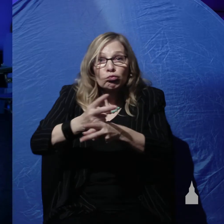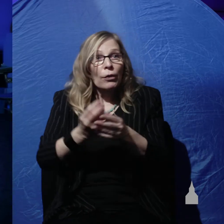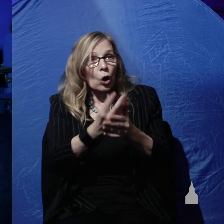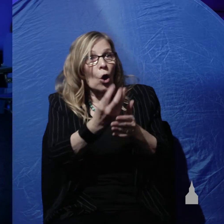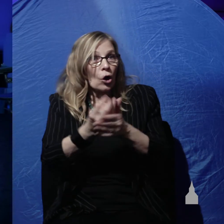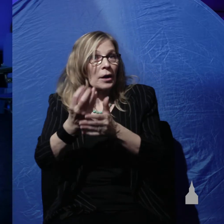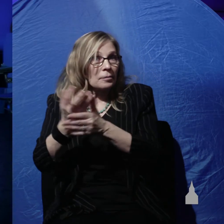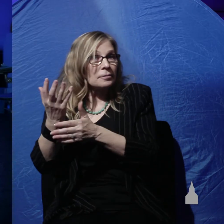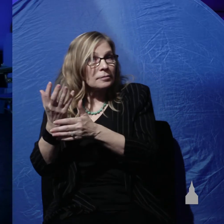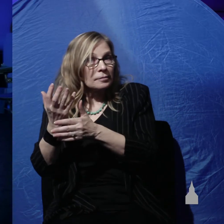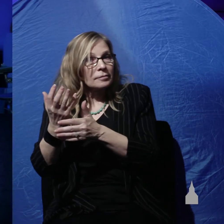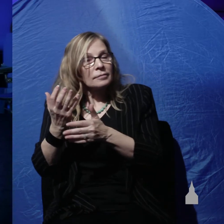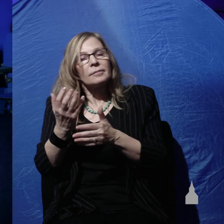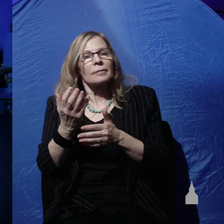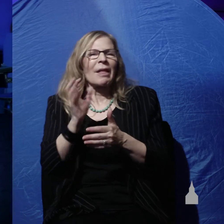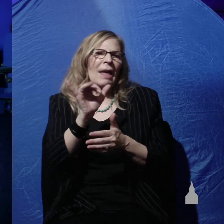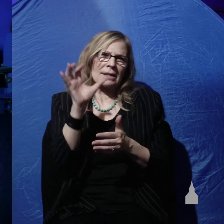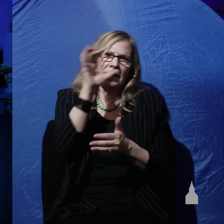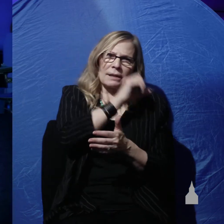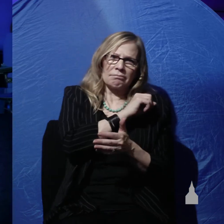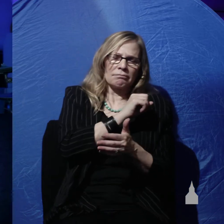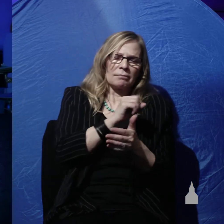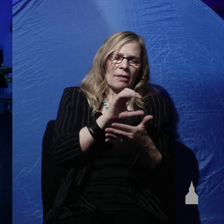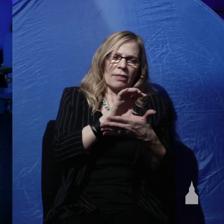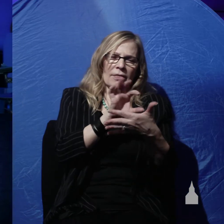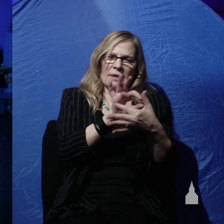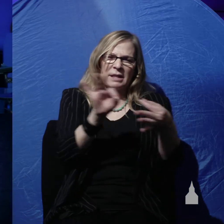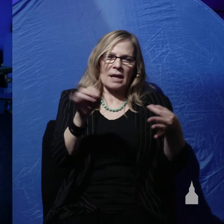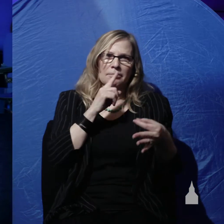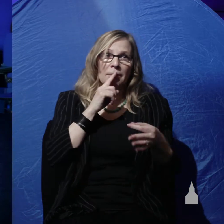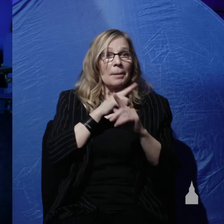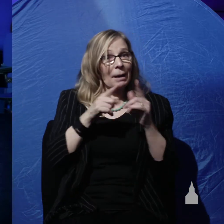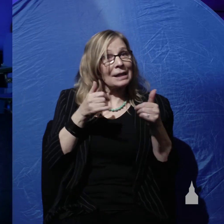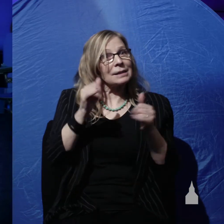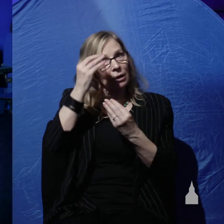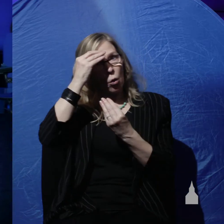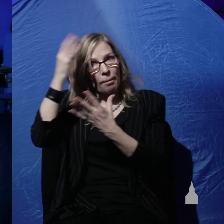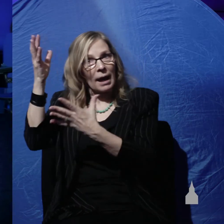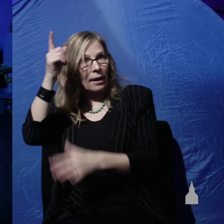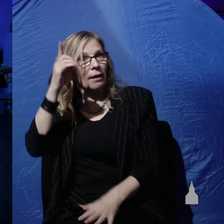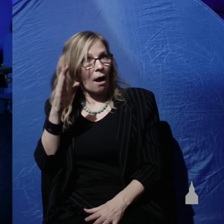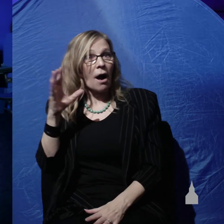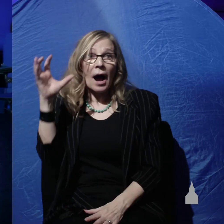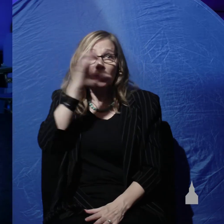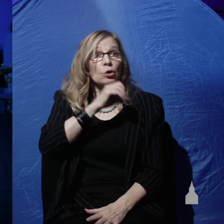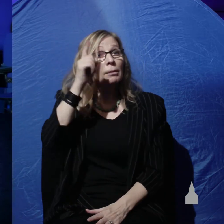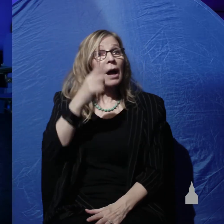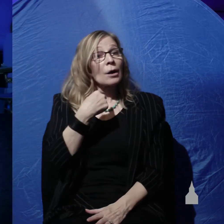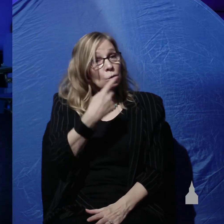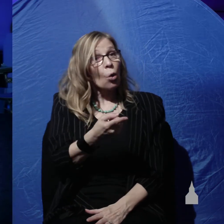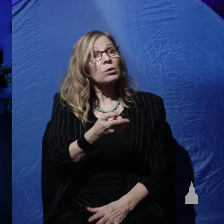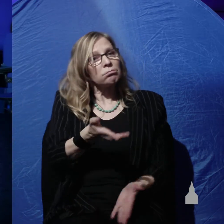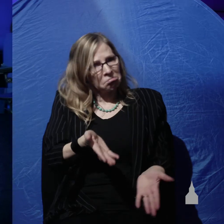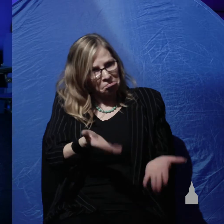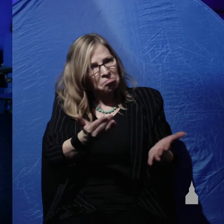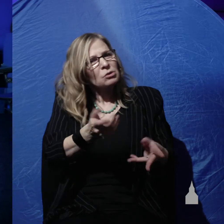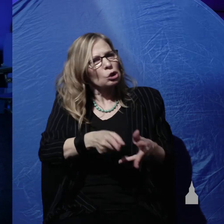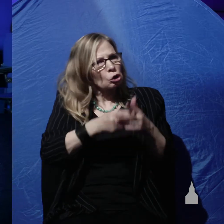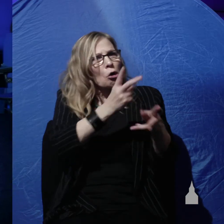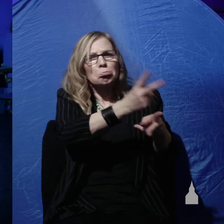text doesn't tell me that but at this point Adam is still living in obedience to God so I assume God told him to start tending the garden and